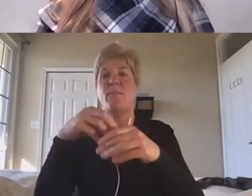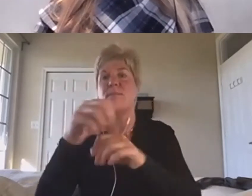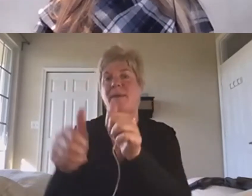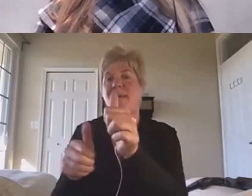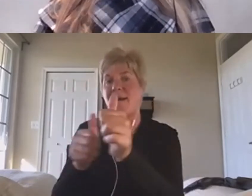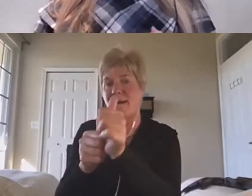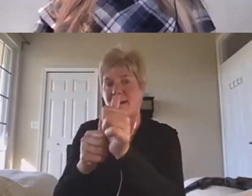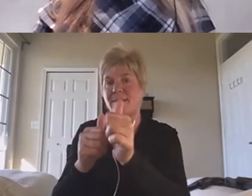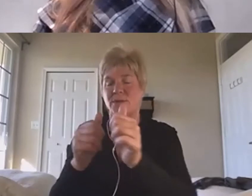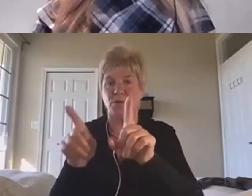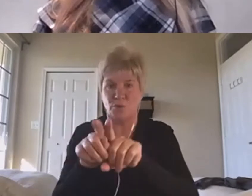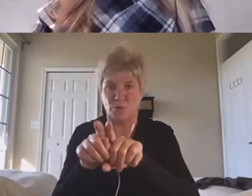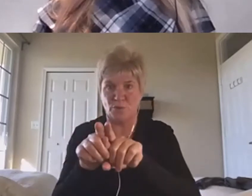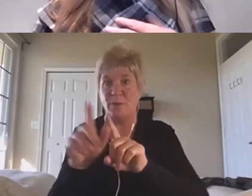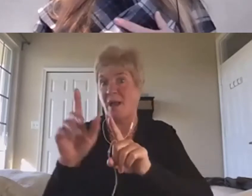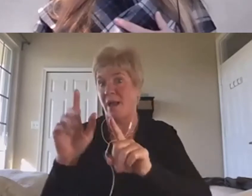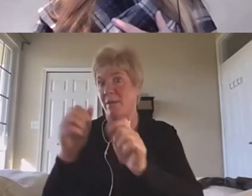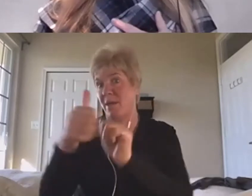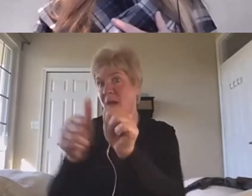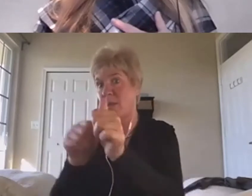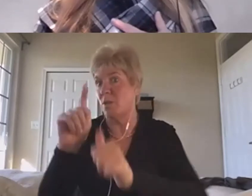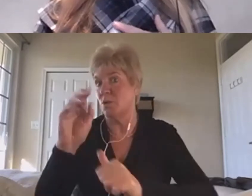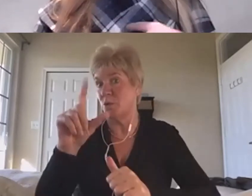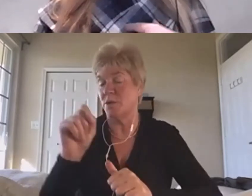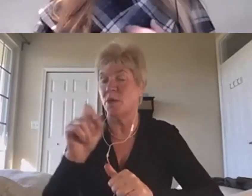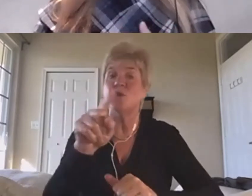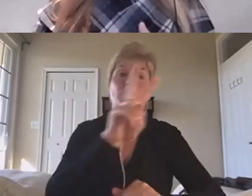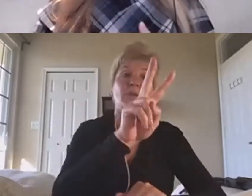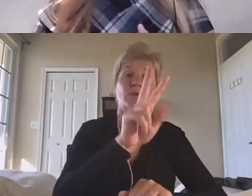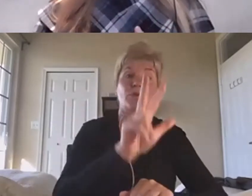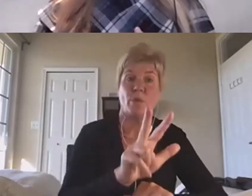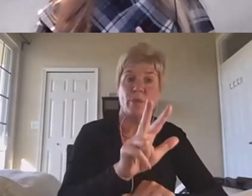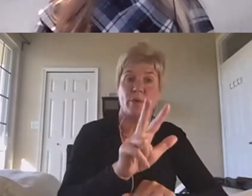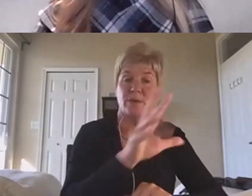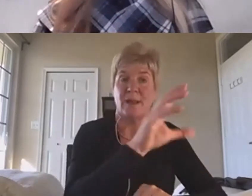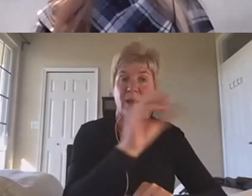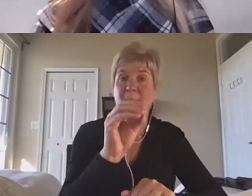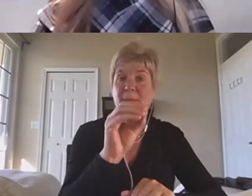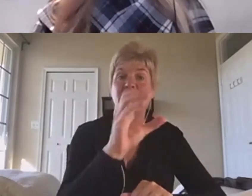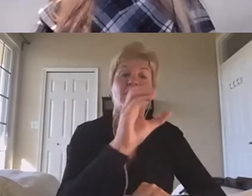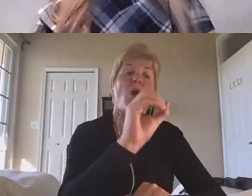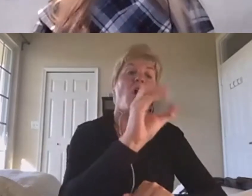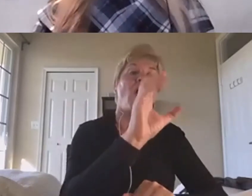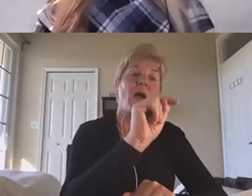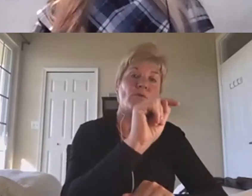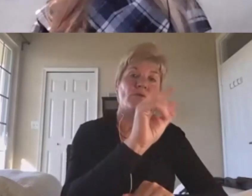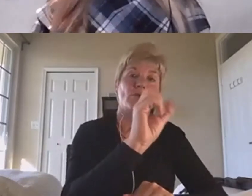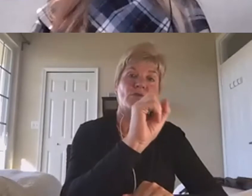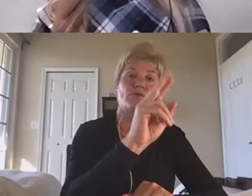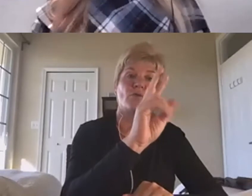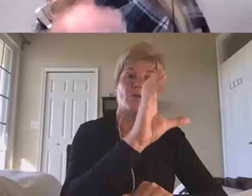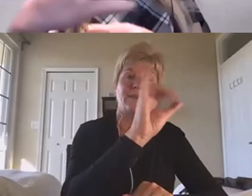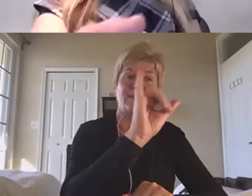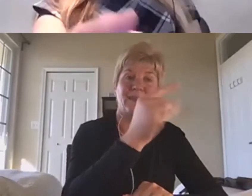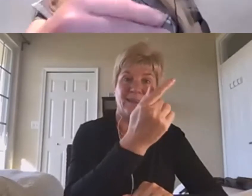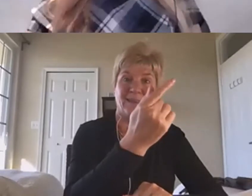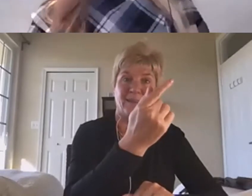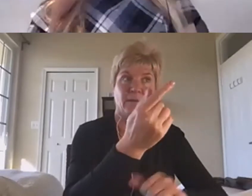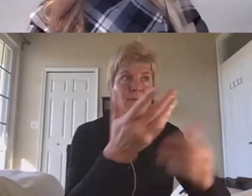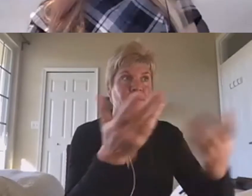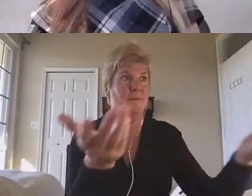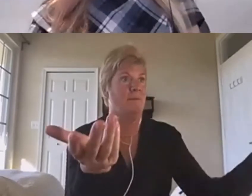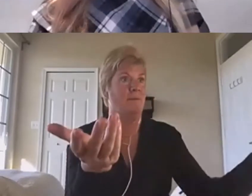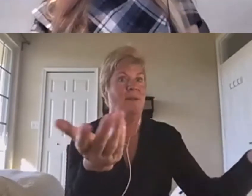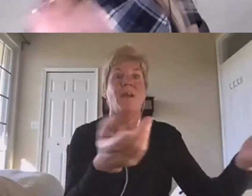tools. you say, you know, two thirds of companies are outsourcing hiring. So already you're one step